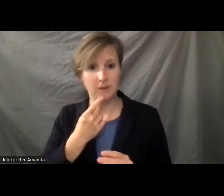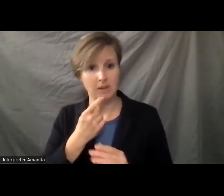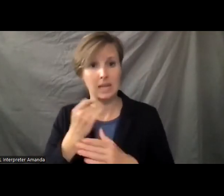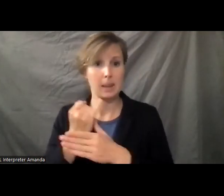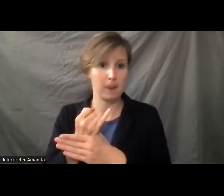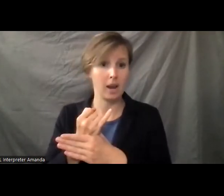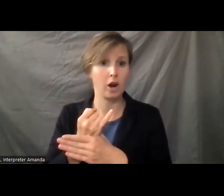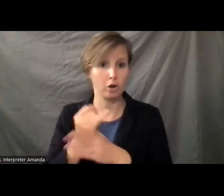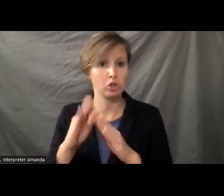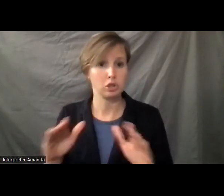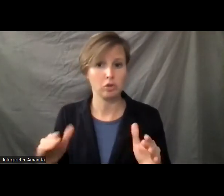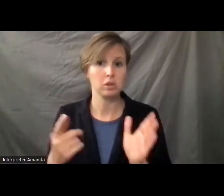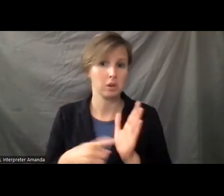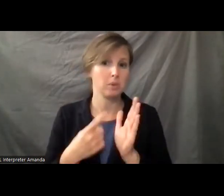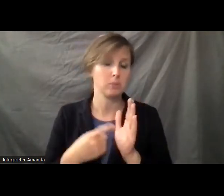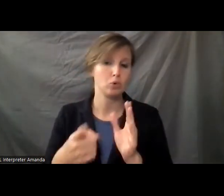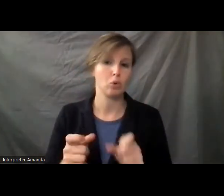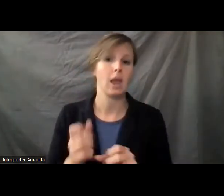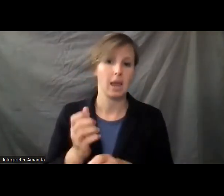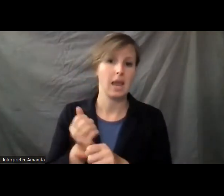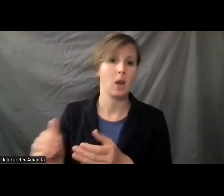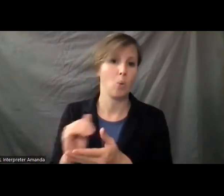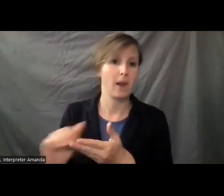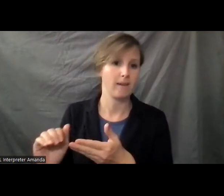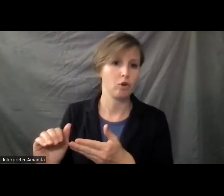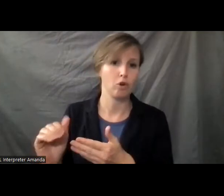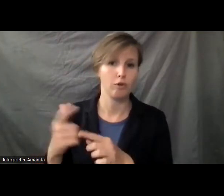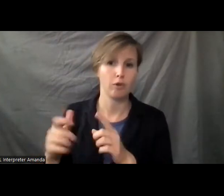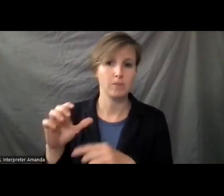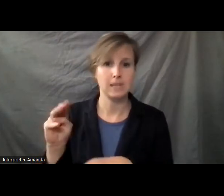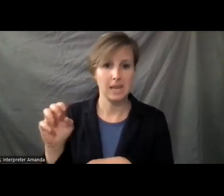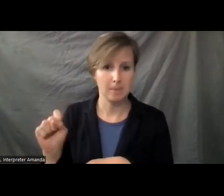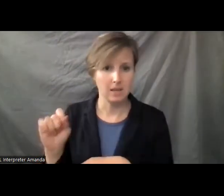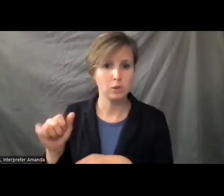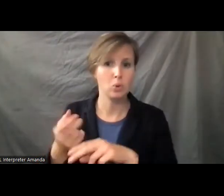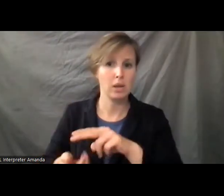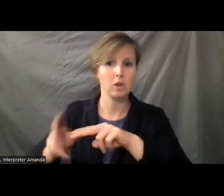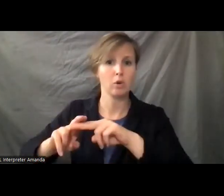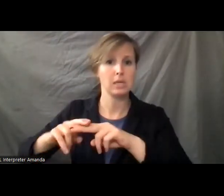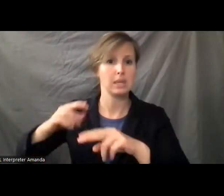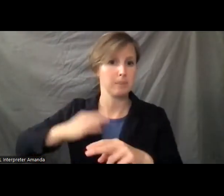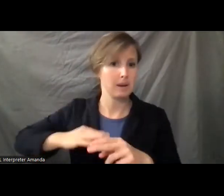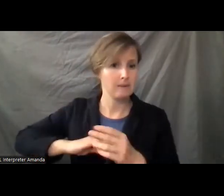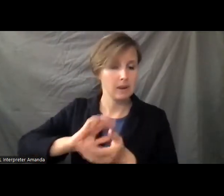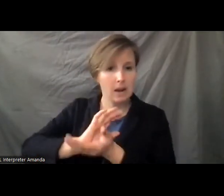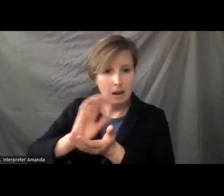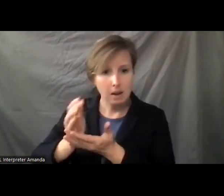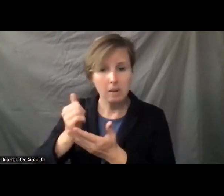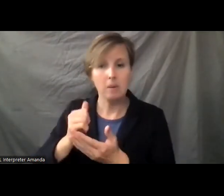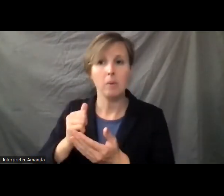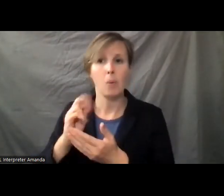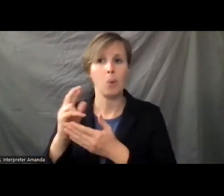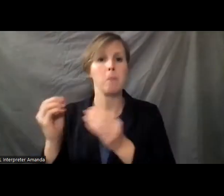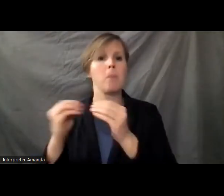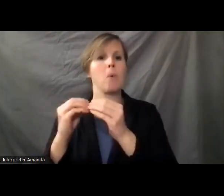children, sometimes you can get a waiver from CMS that can increase the benefit amounts or help to those families.